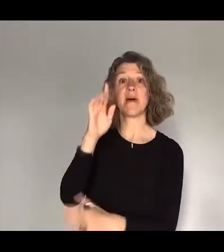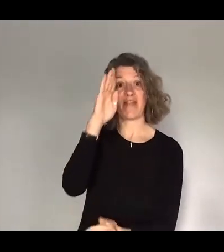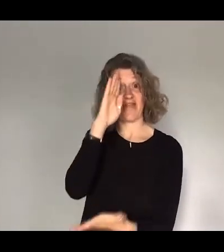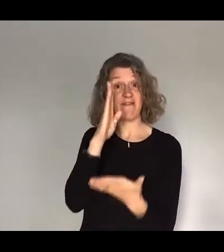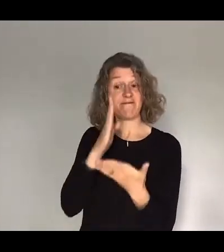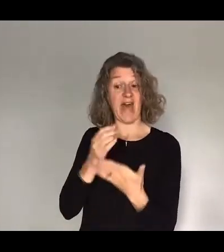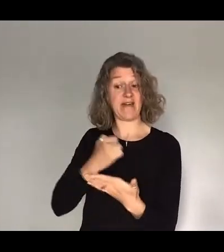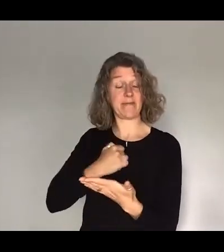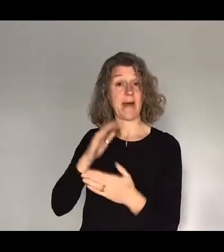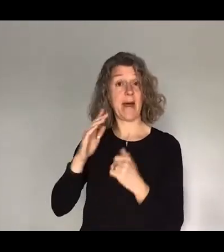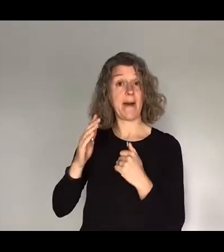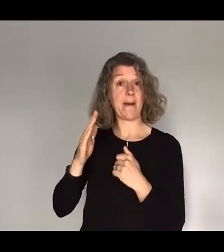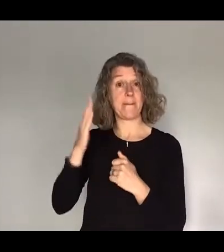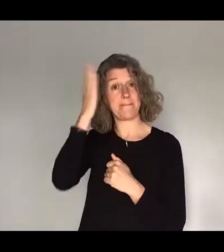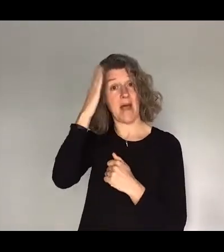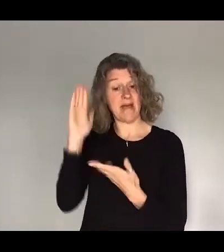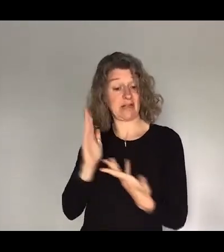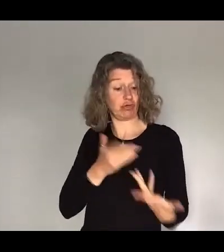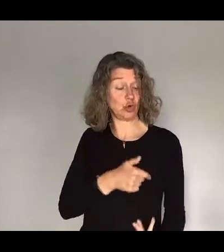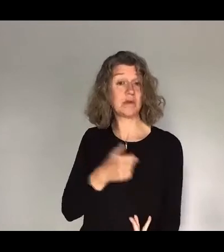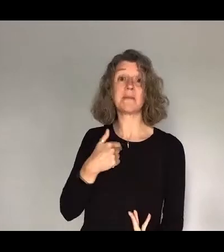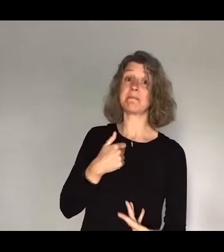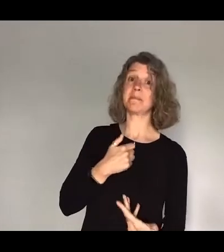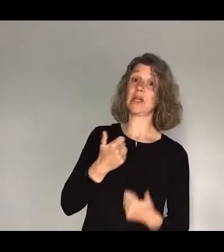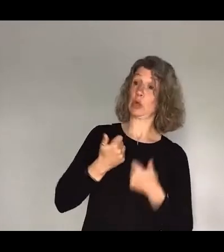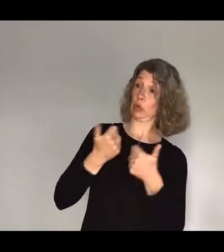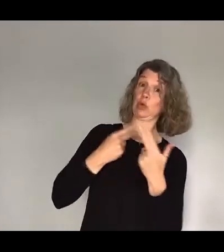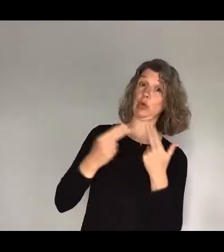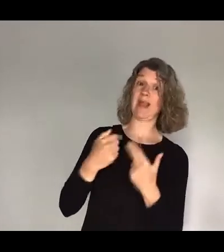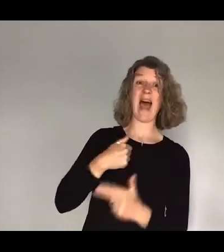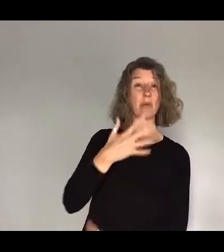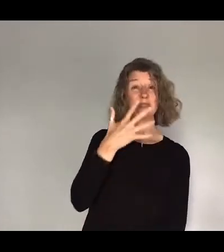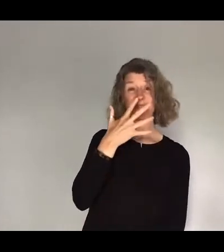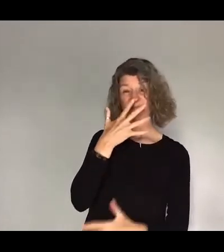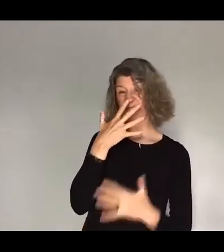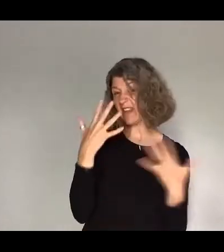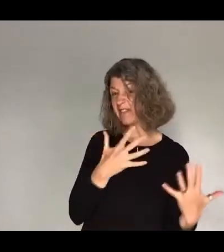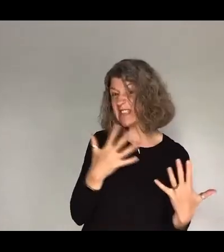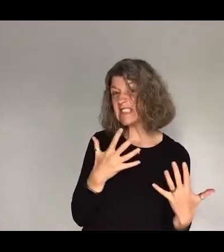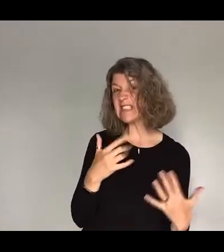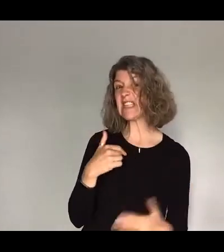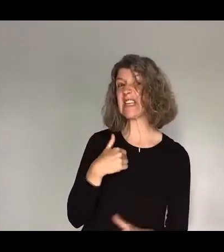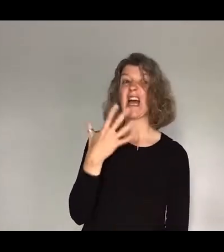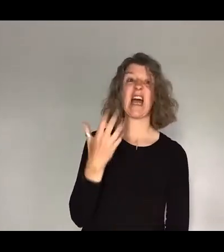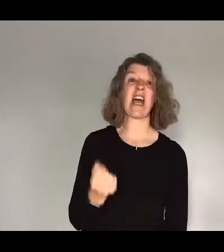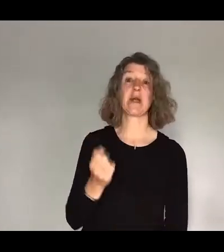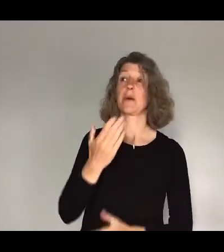me to, was good news for my life because I was 15 at the time and I had no idea what I was doing.